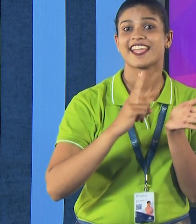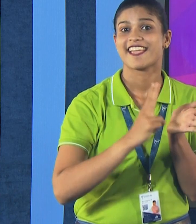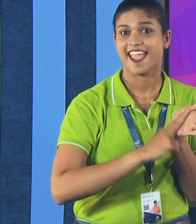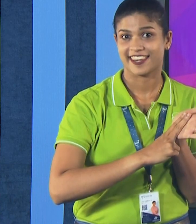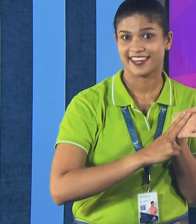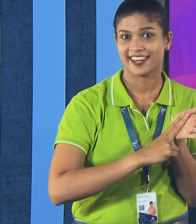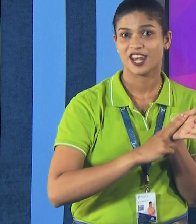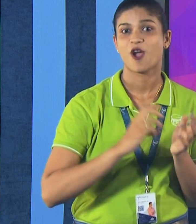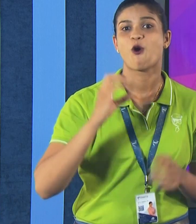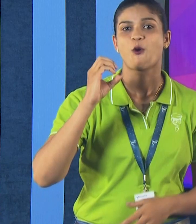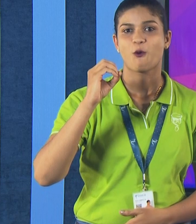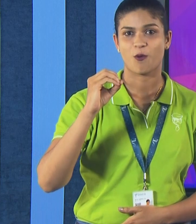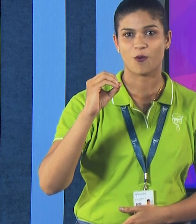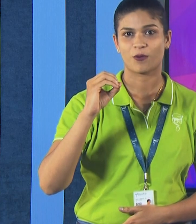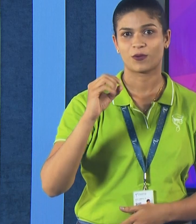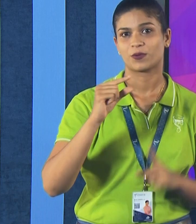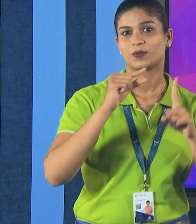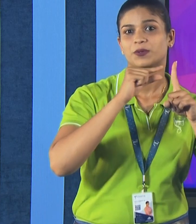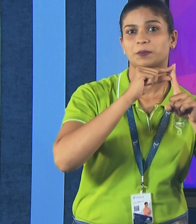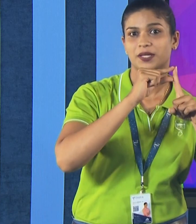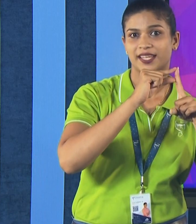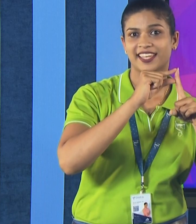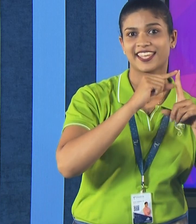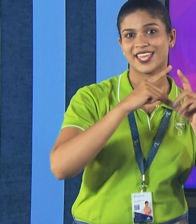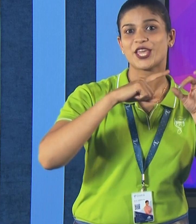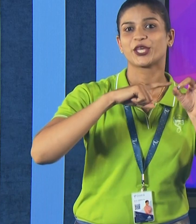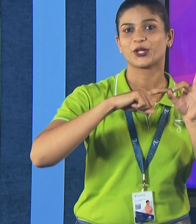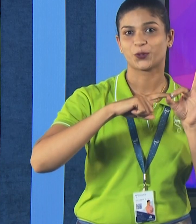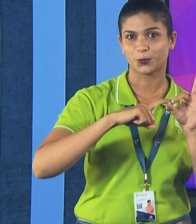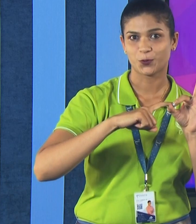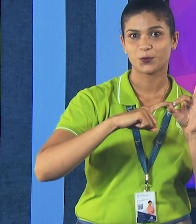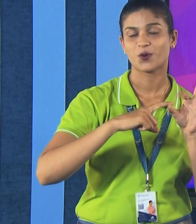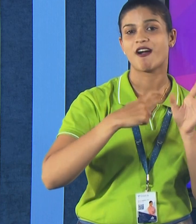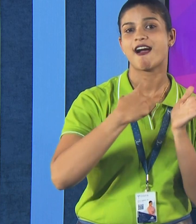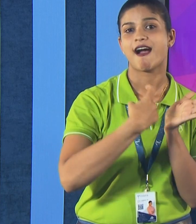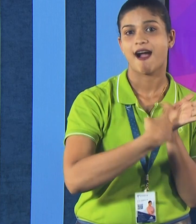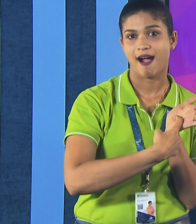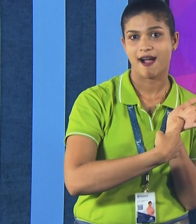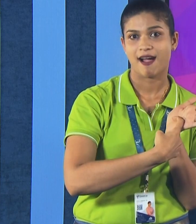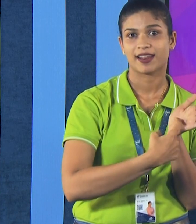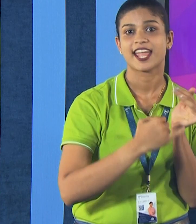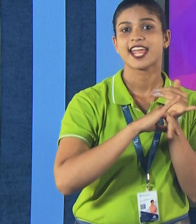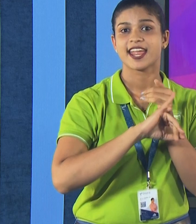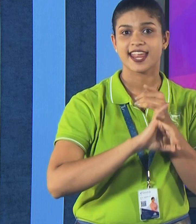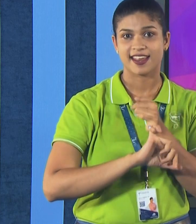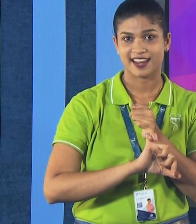N, O, P, Q, R, S,